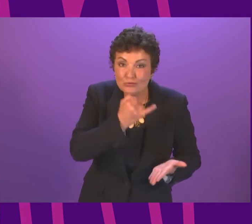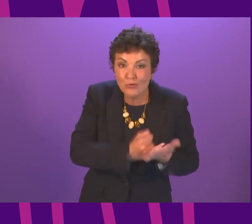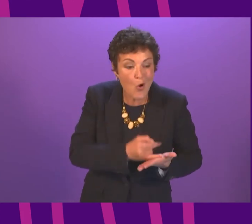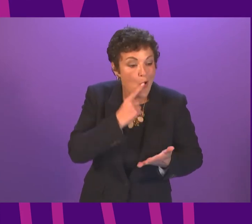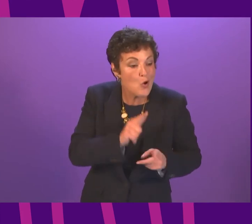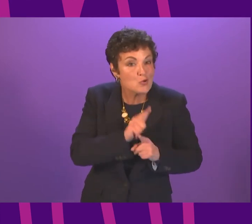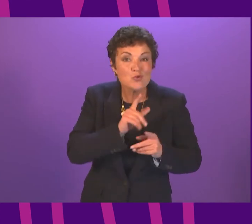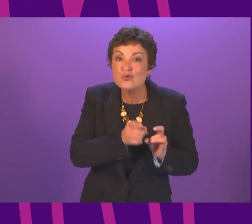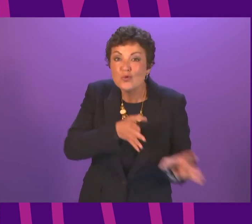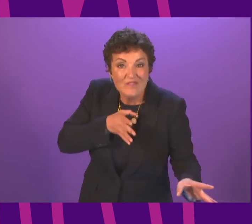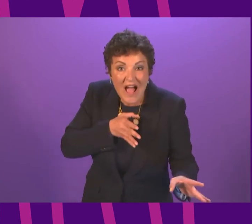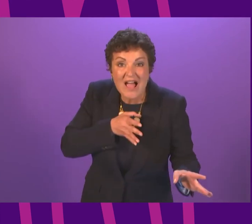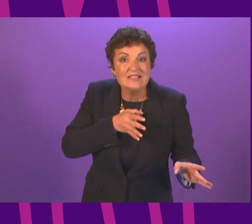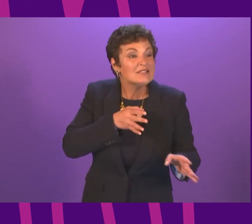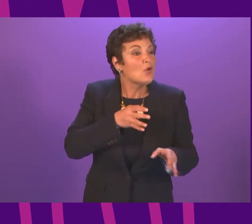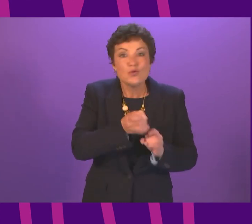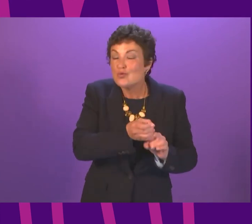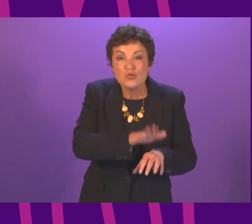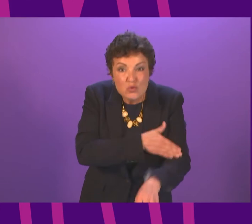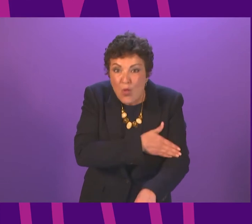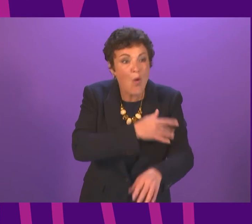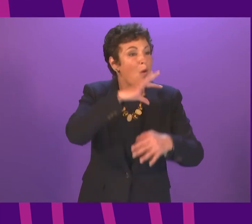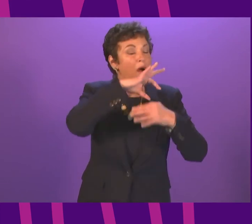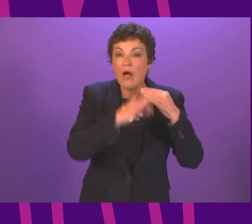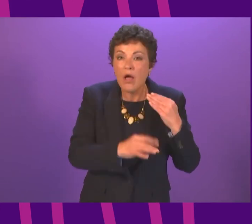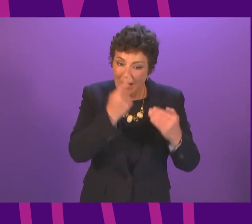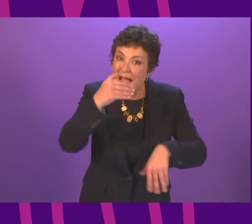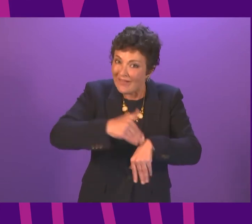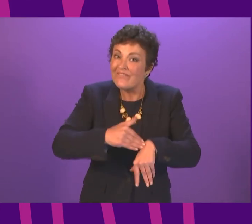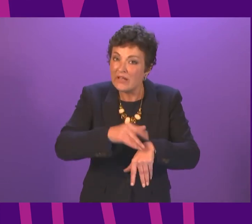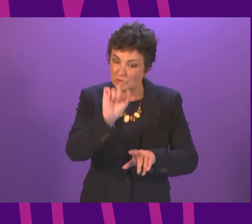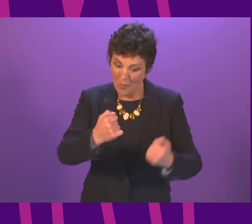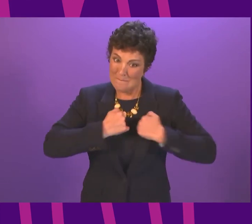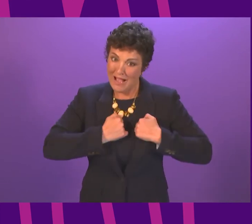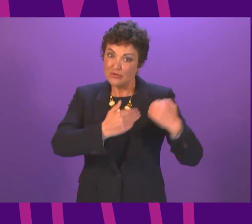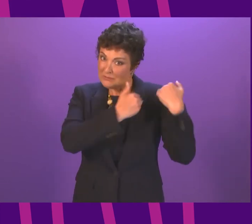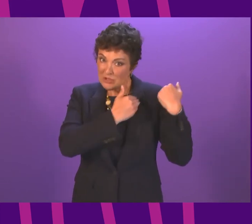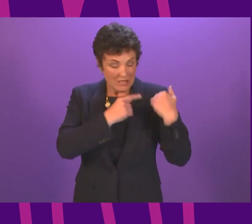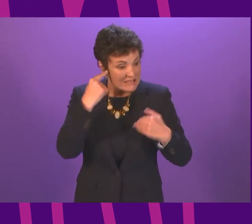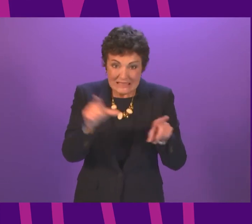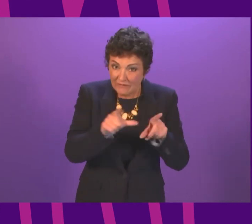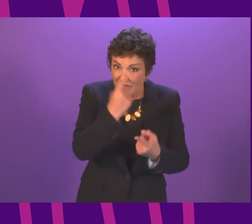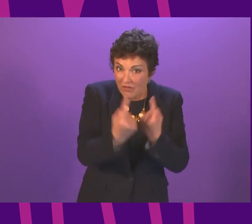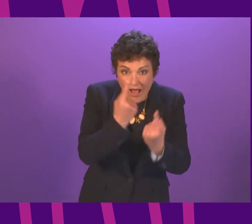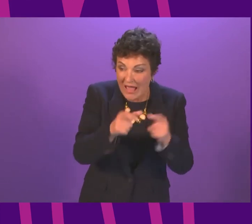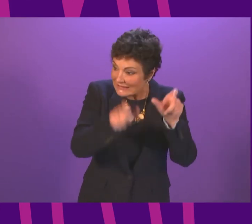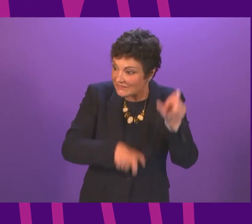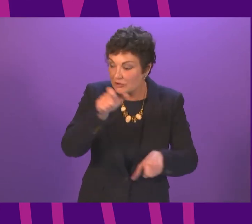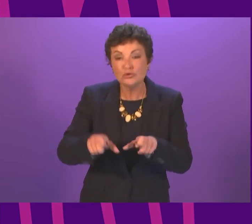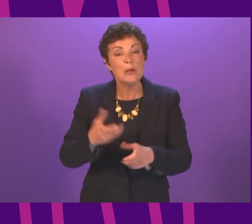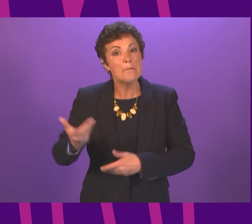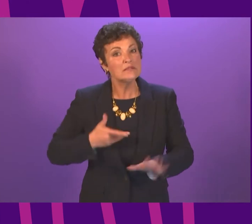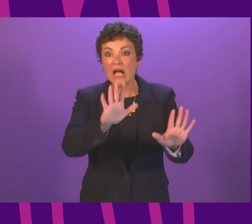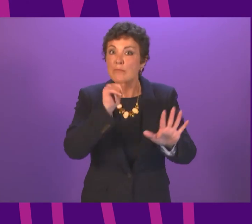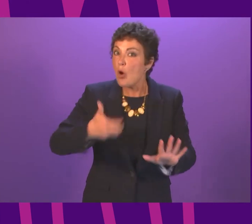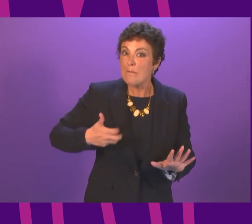future. This is very difficult for everybody, businesses and individuals. My responsibility, and I am not complaining about this, it is what I am elected to do,